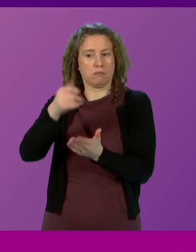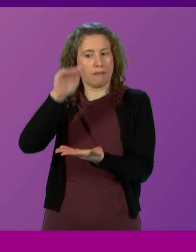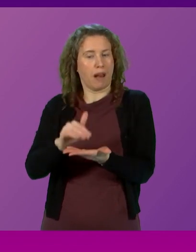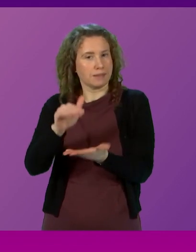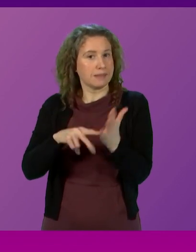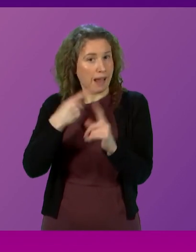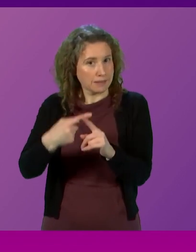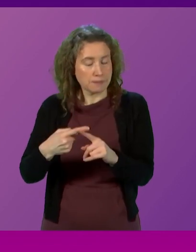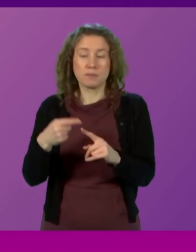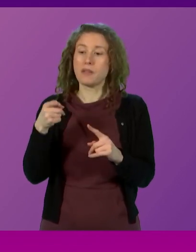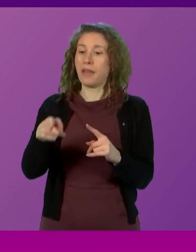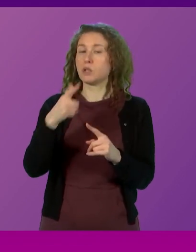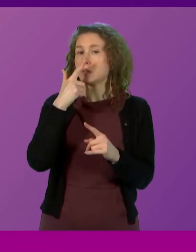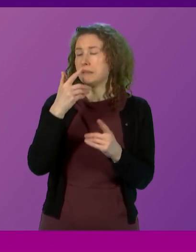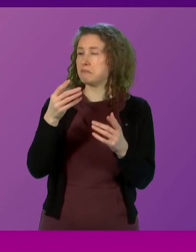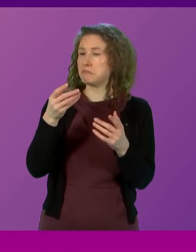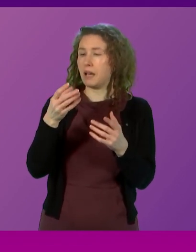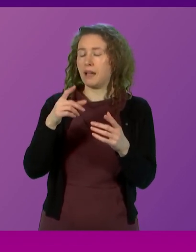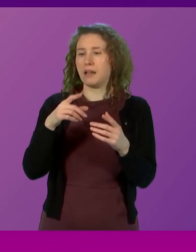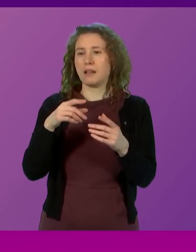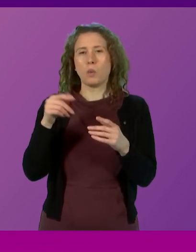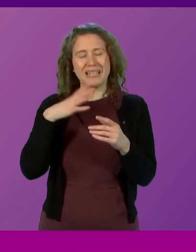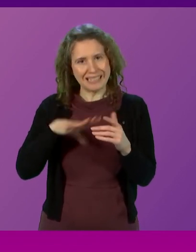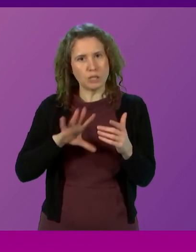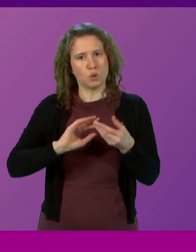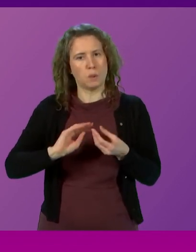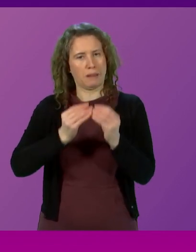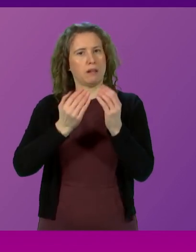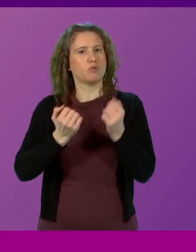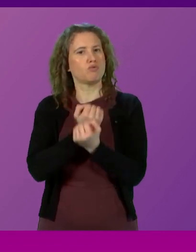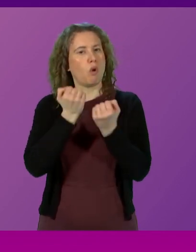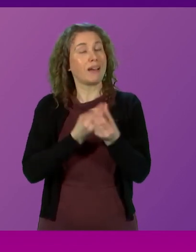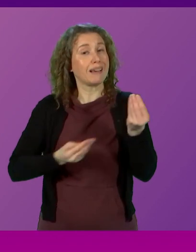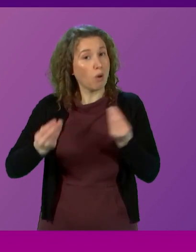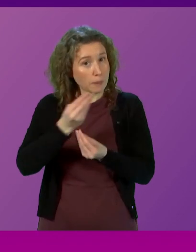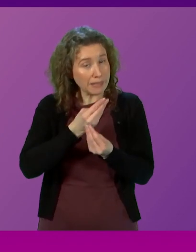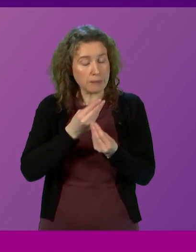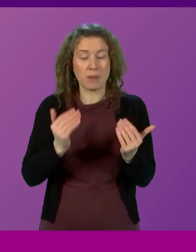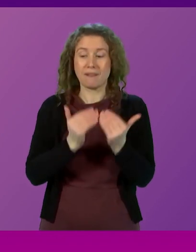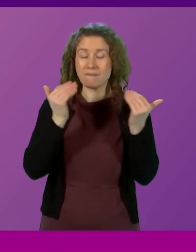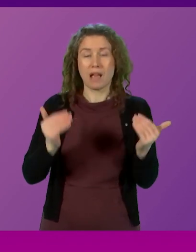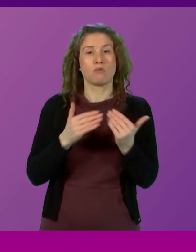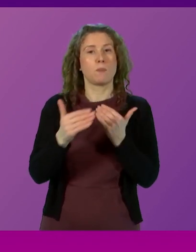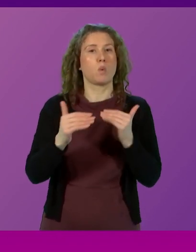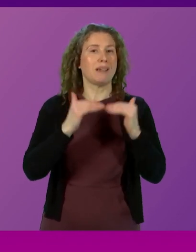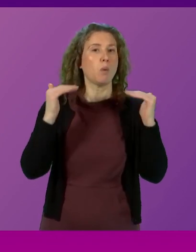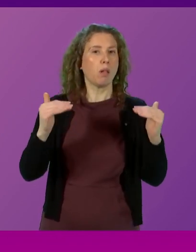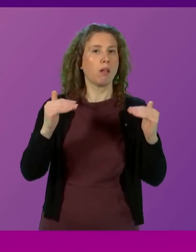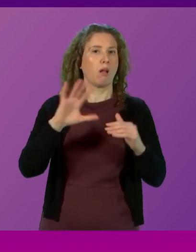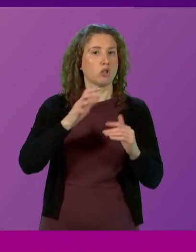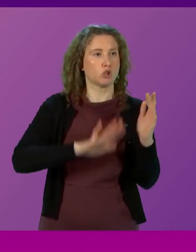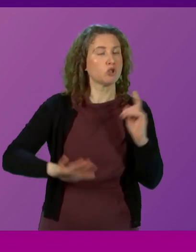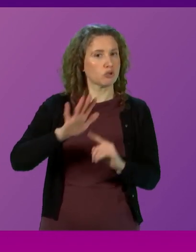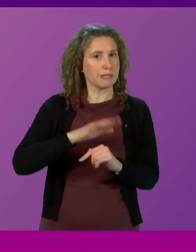economy or more broadly, is central to building a strong economy and the fairer and more equal country in which we all want to live.